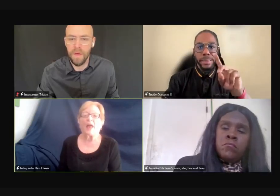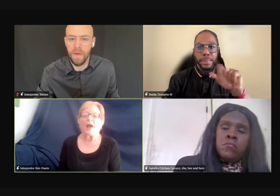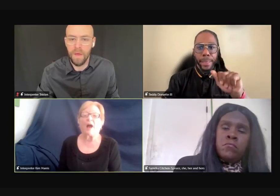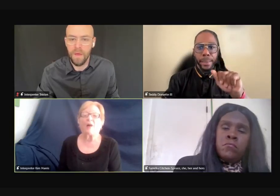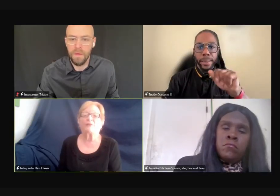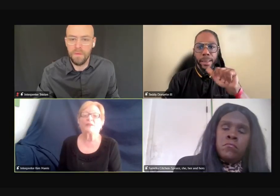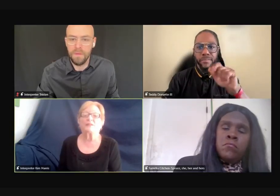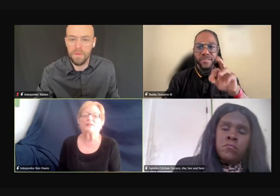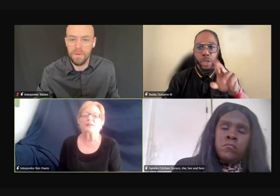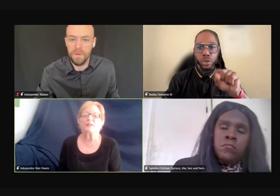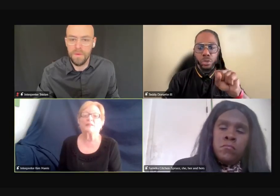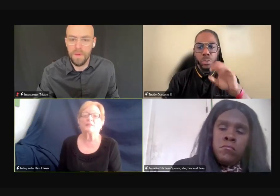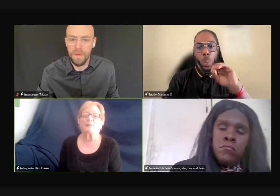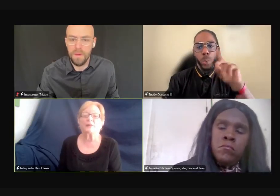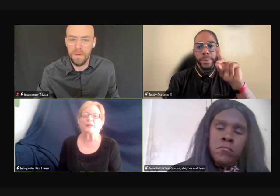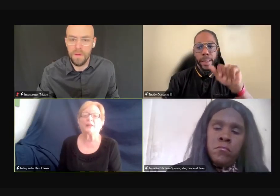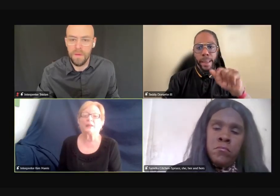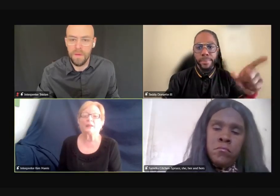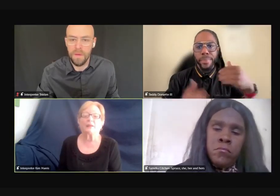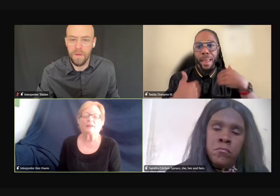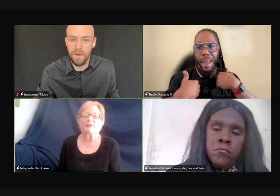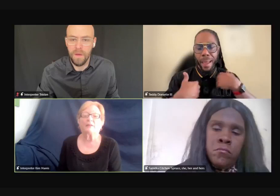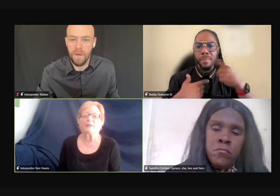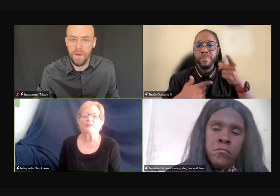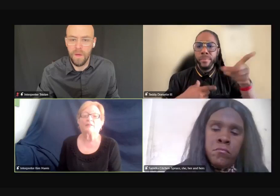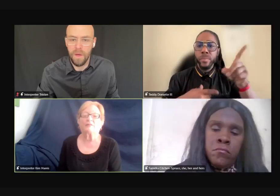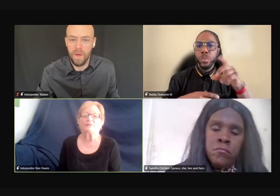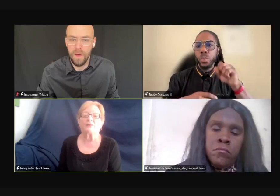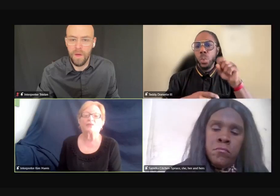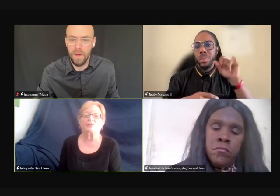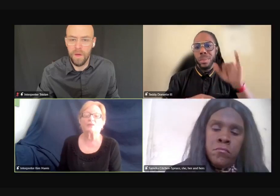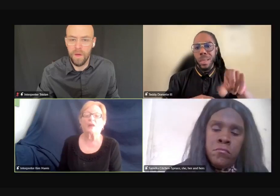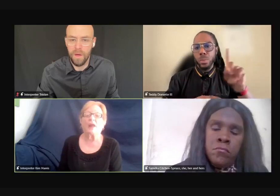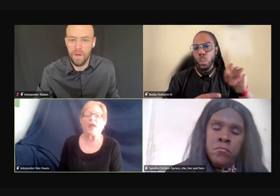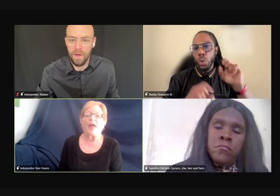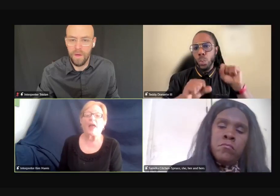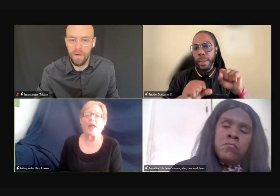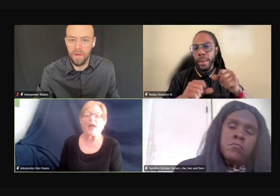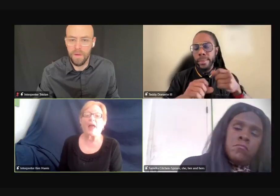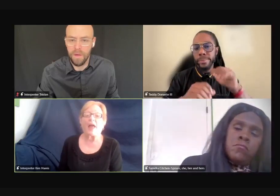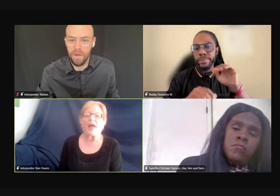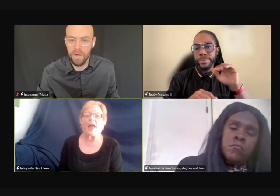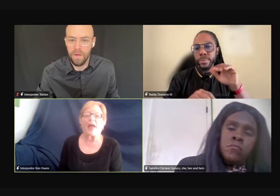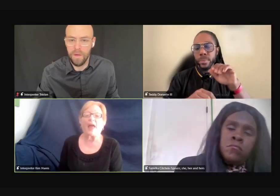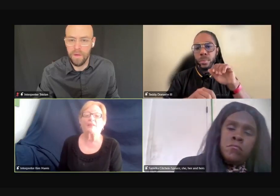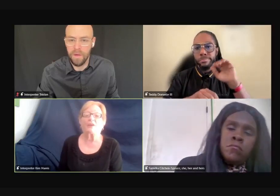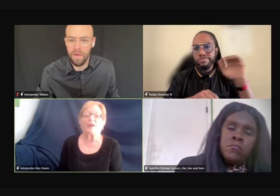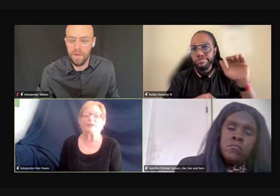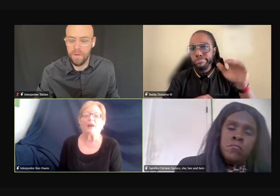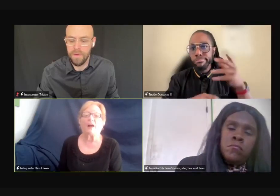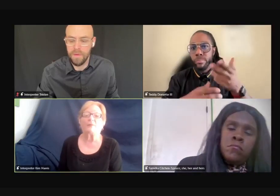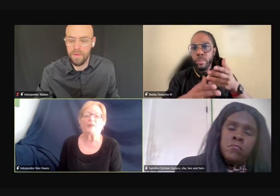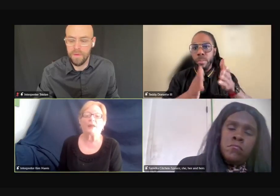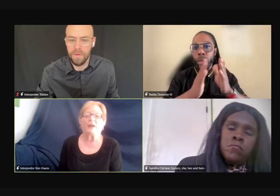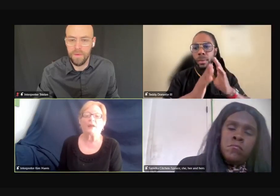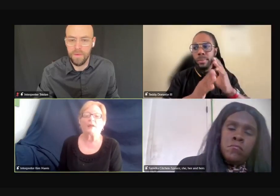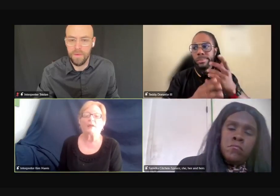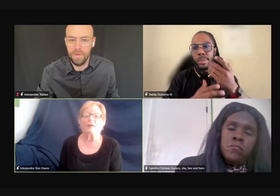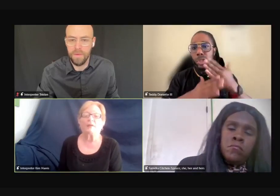Office disability features. And they can